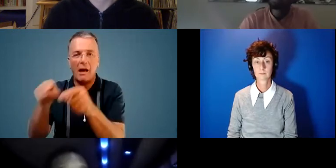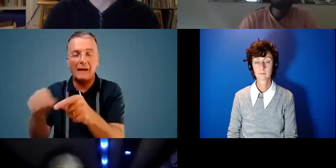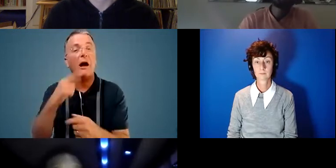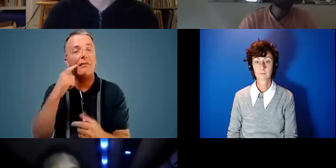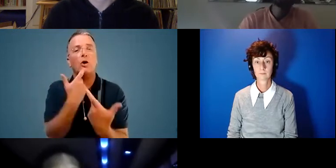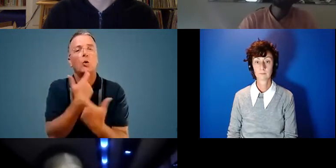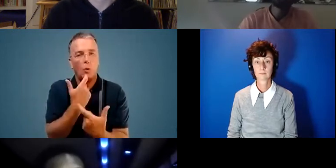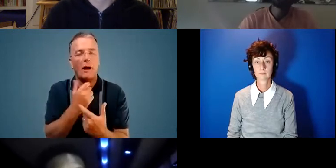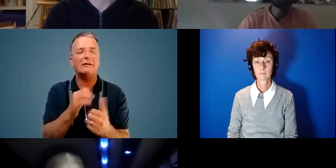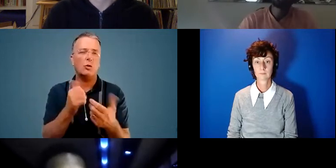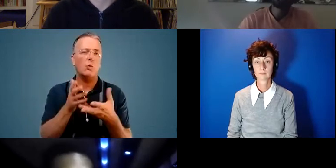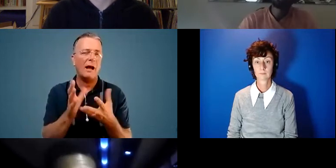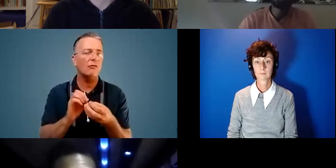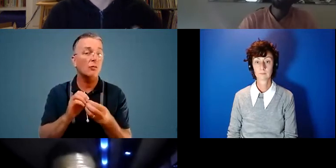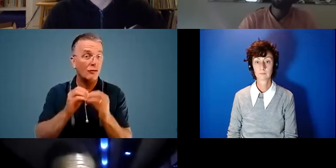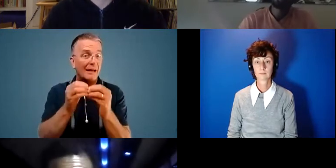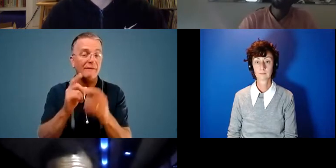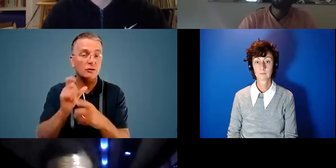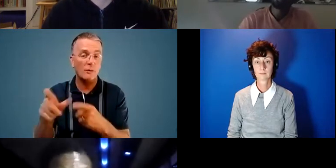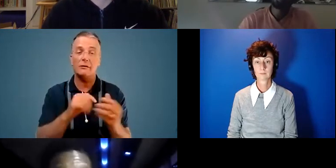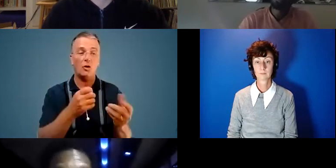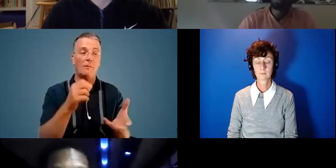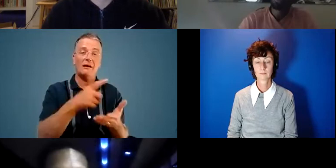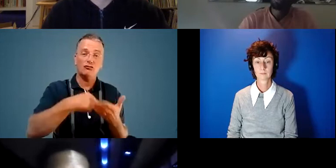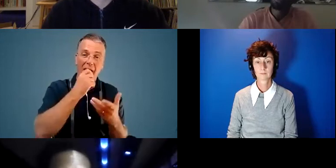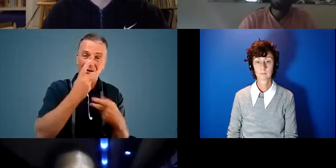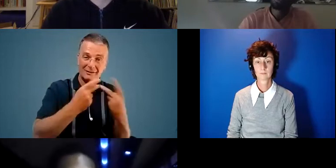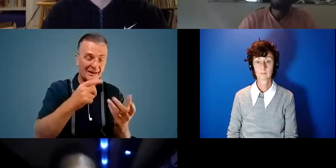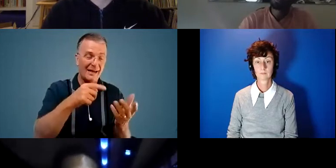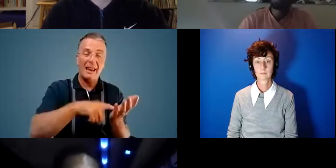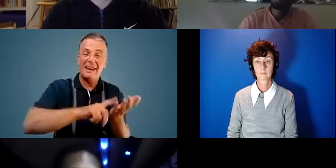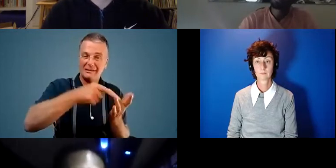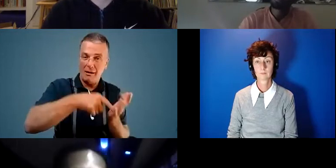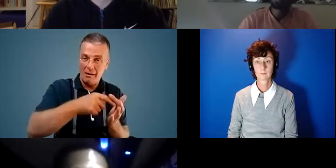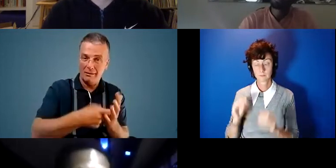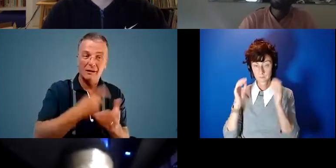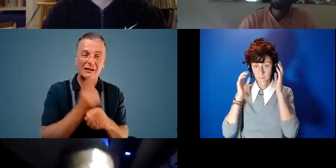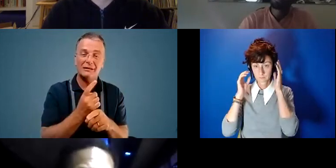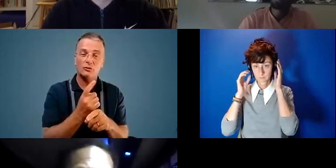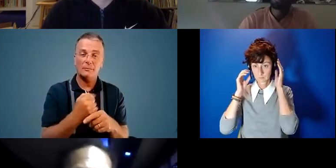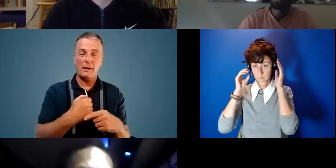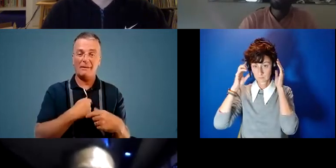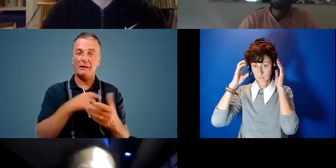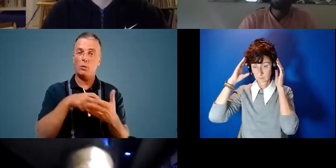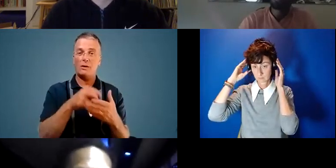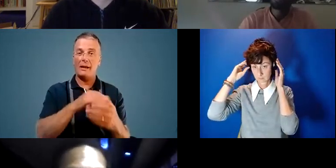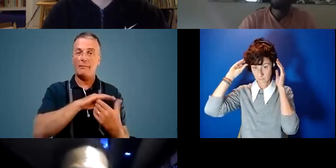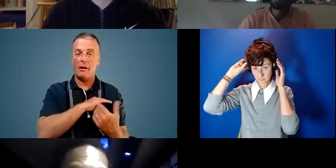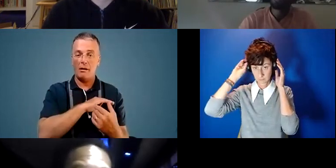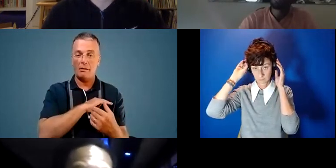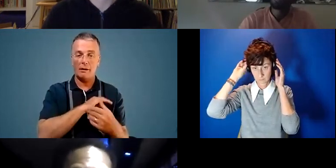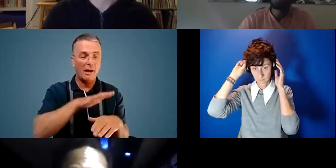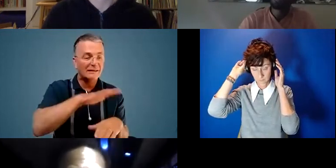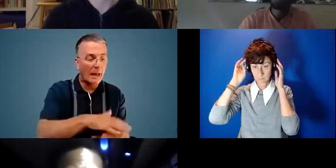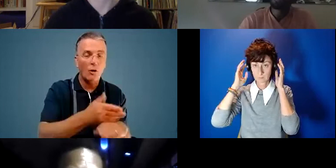good way for creativity to do it so my track litter for example um it's me talking about walking in a park um and i slip in some